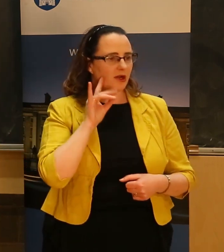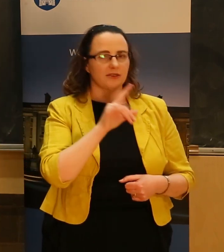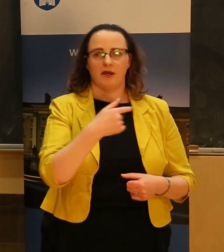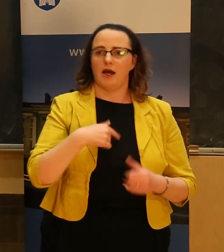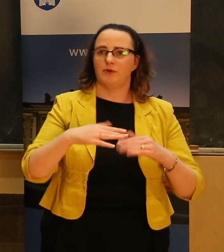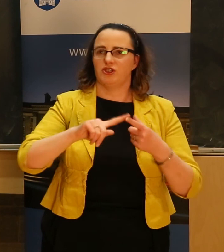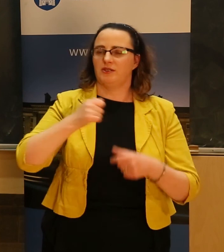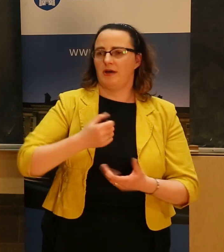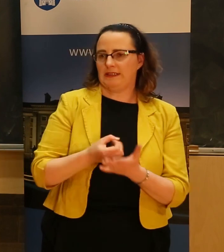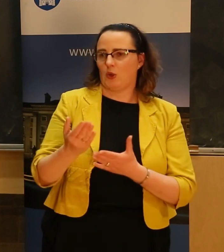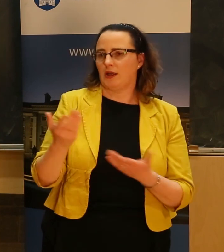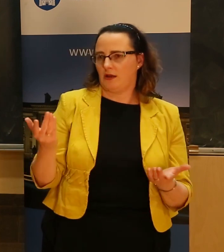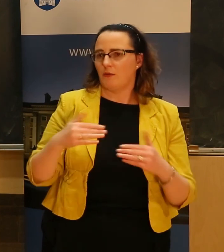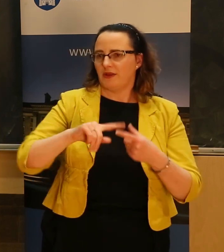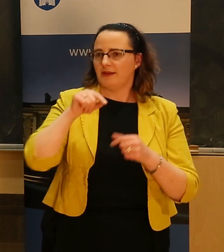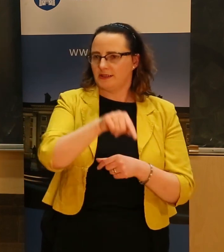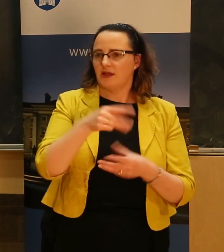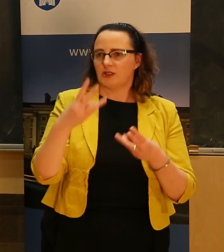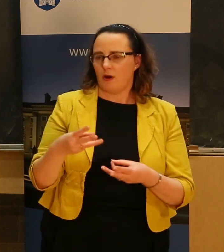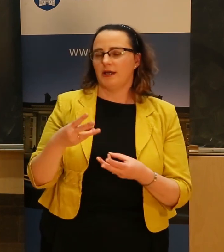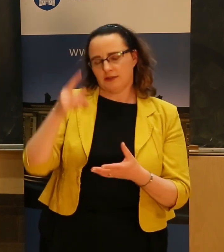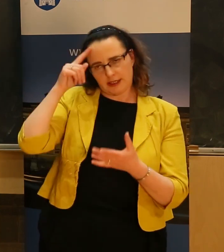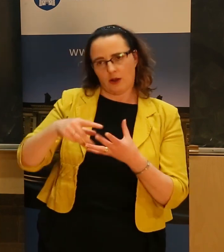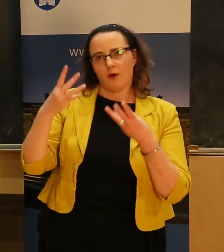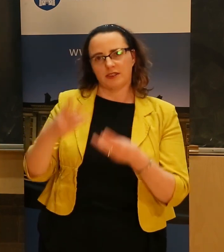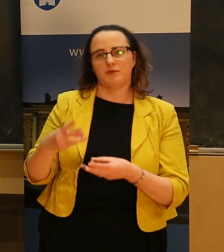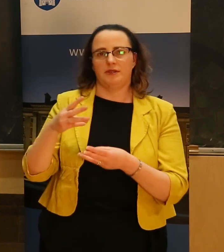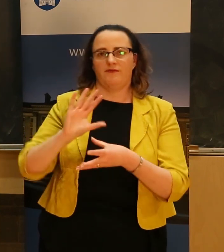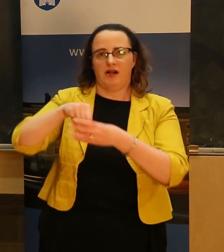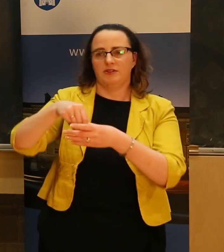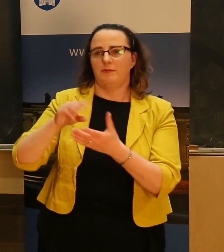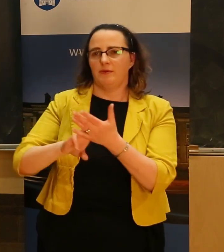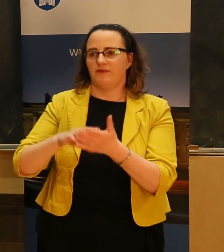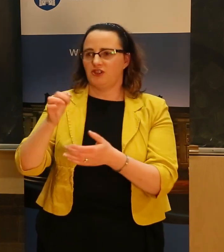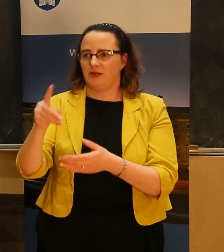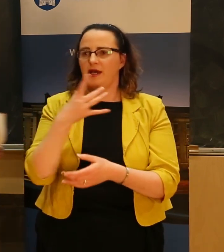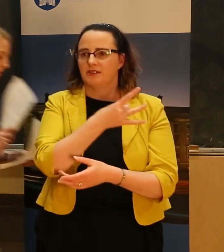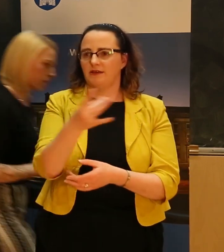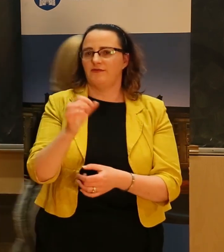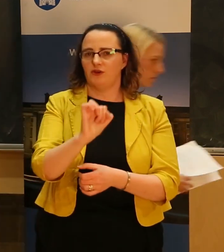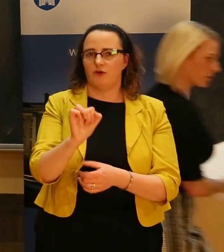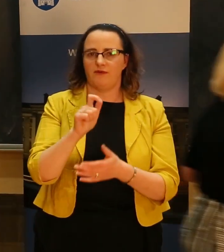my story. That's why I'm running for the Shannon and that's why I'm asking for your vote. Thank you. you. Thank you.